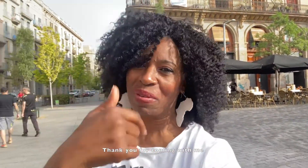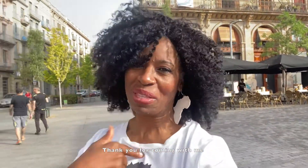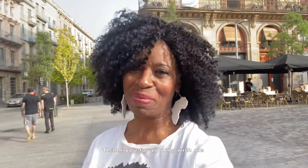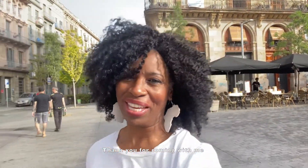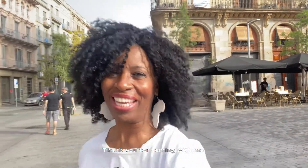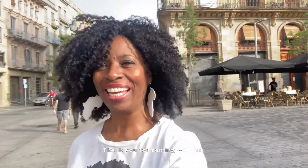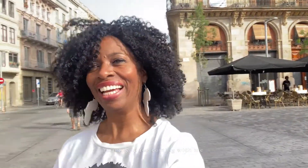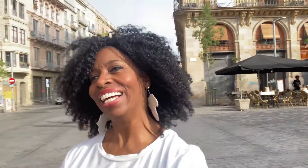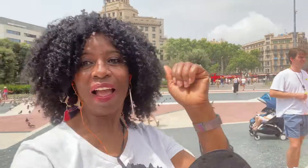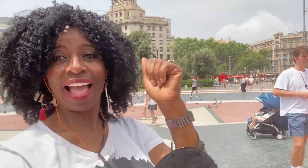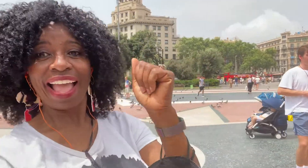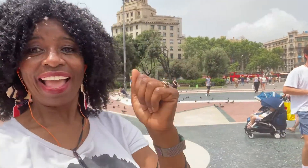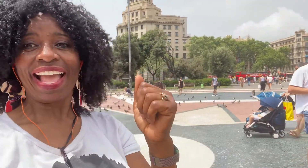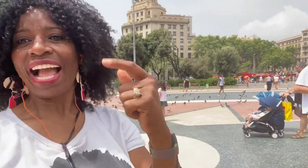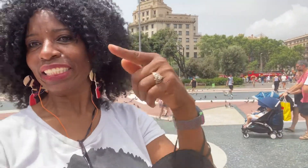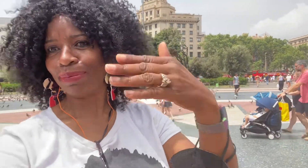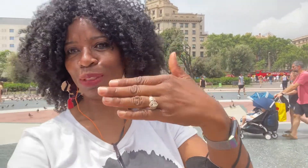thank you for coming with me